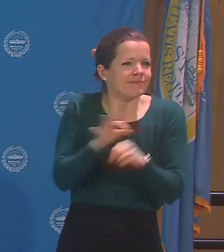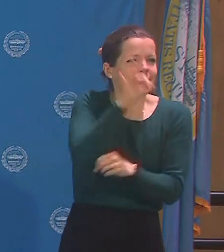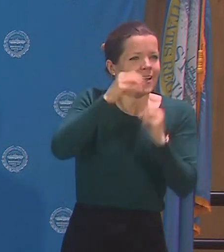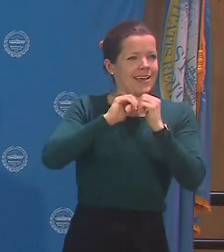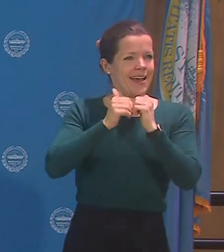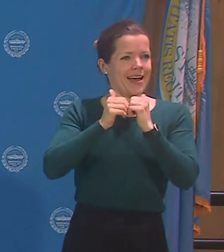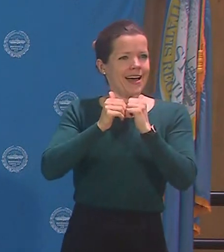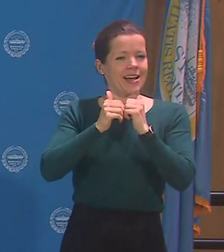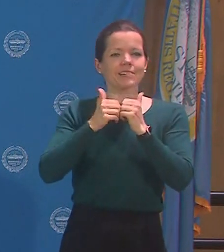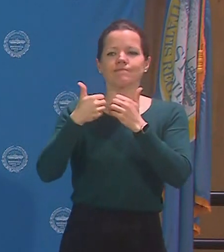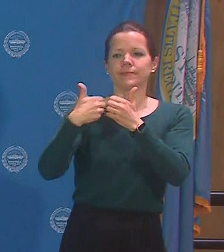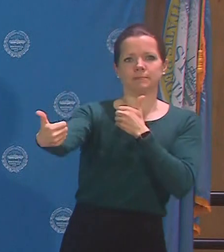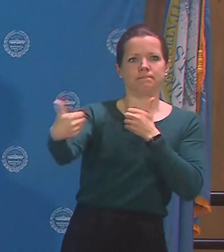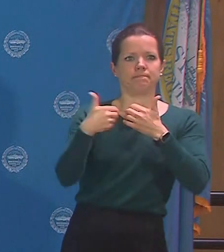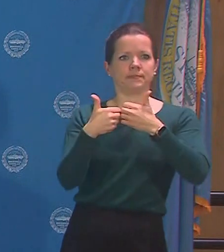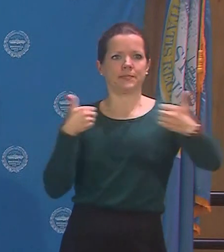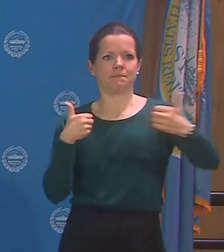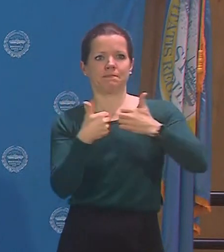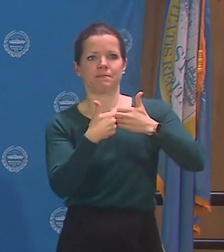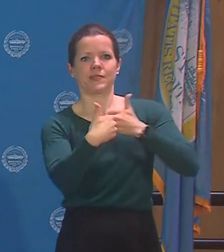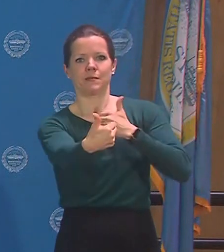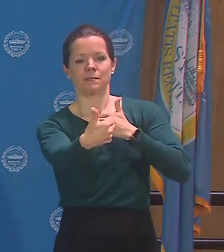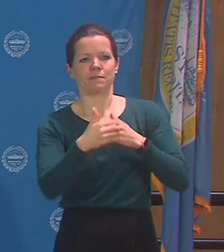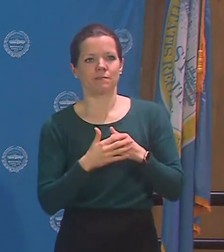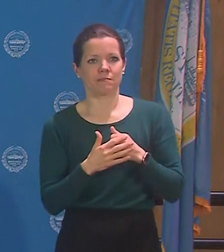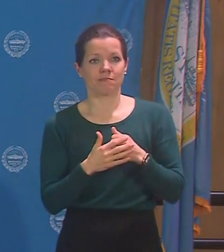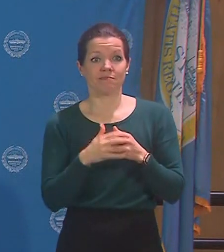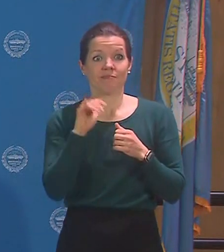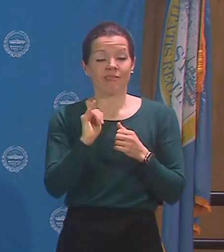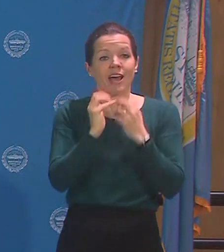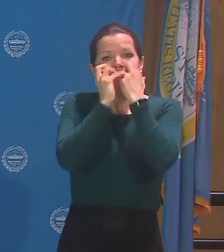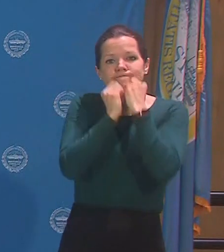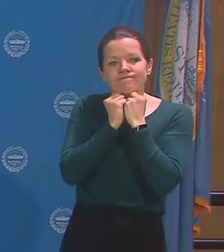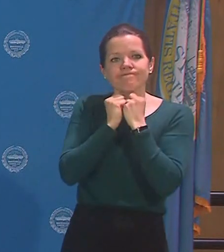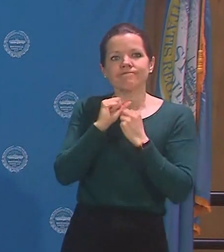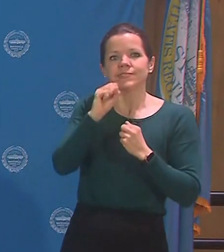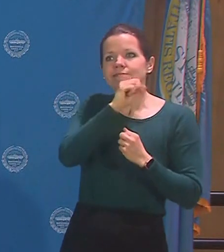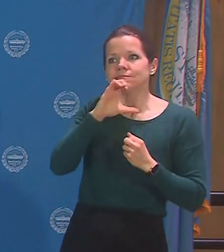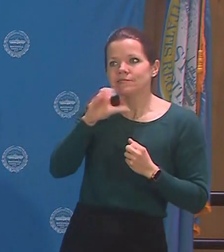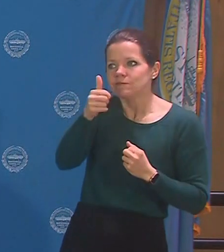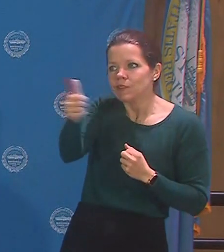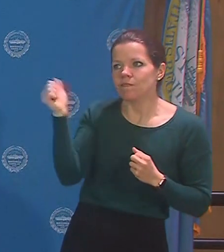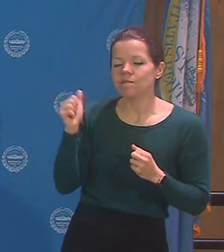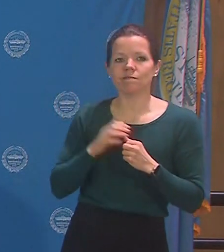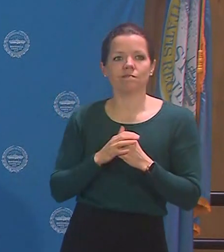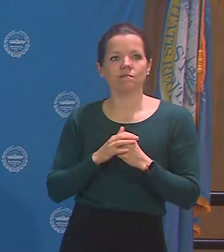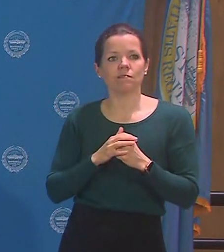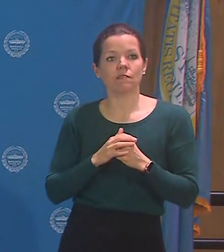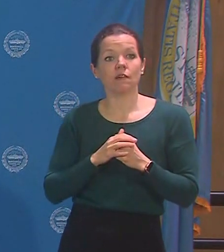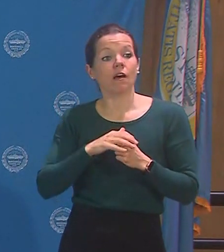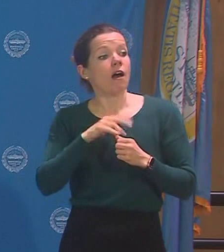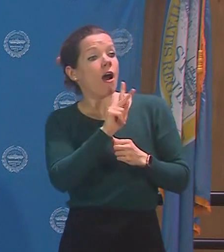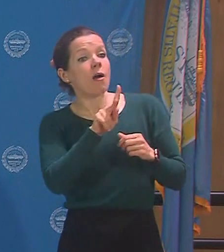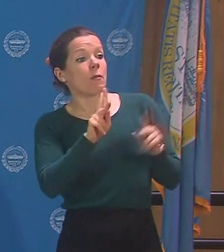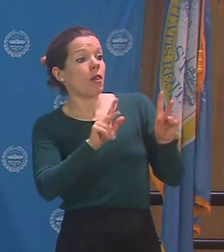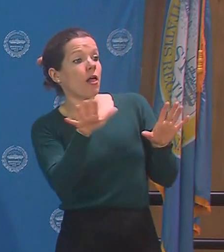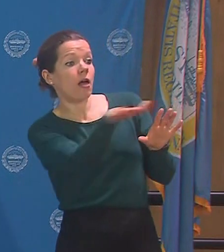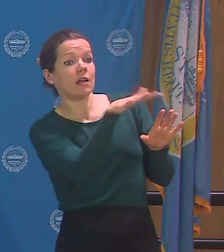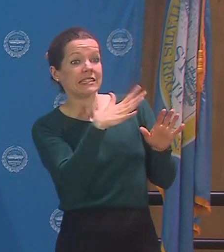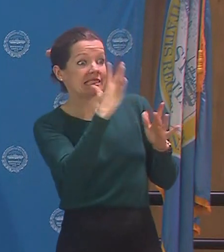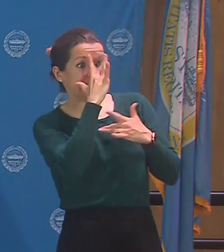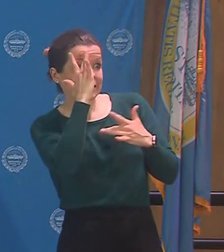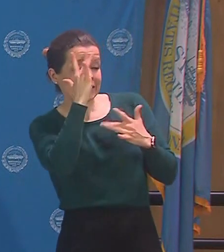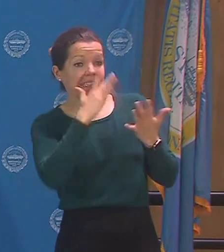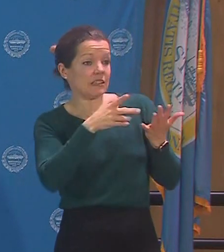us, like the elderly and people with health conditions. It's also the best way to show our gratitude to everyone